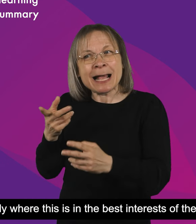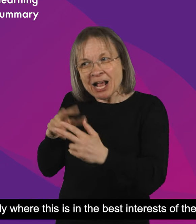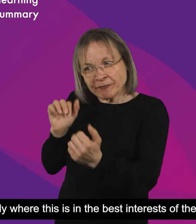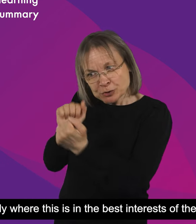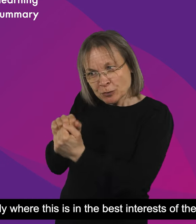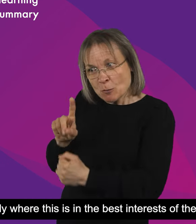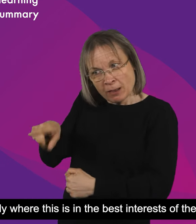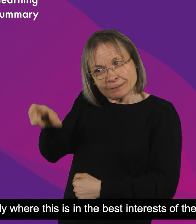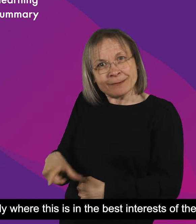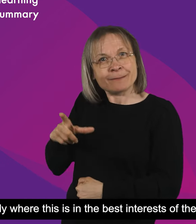the pupil.